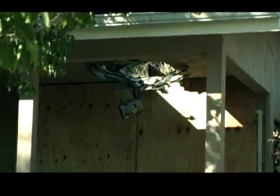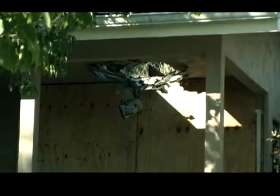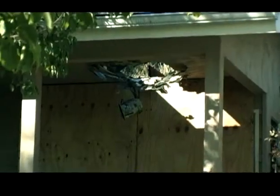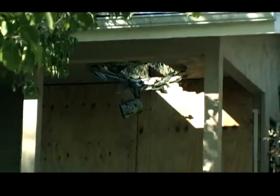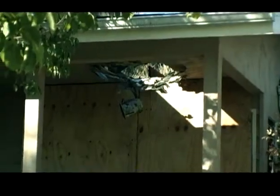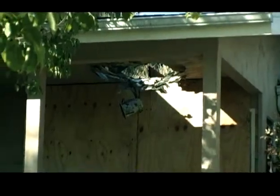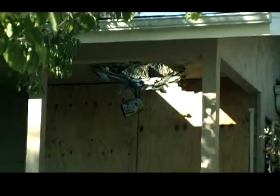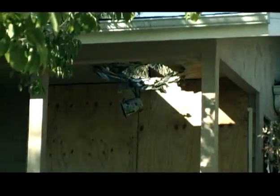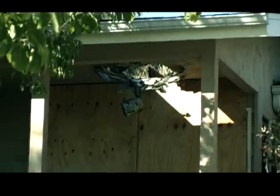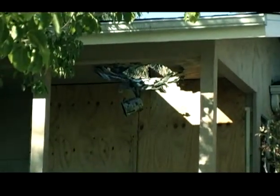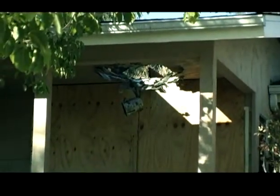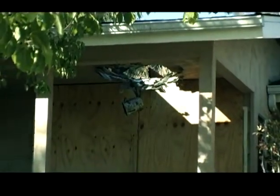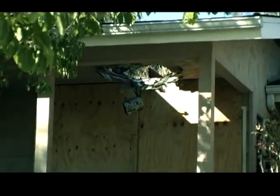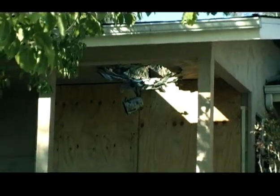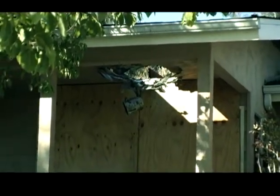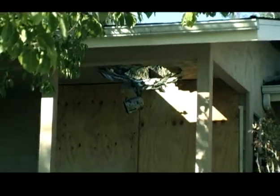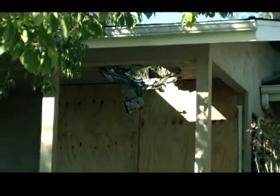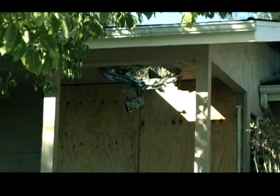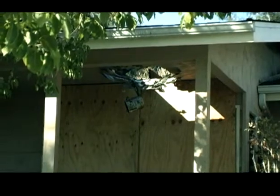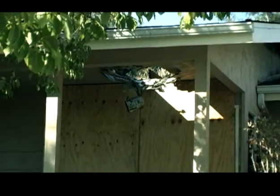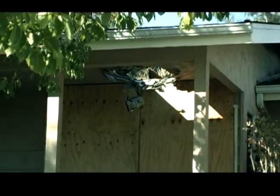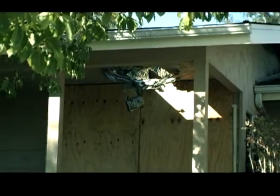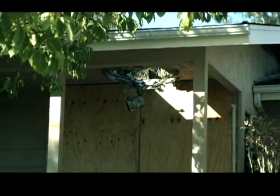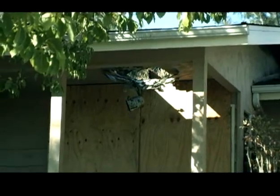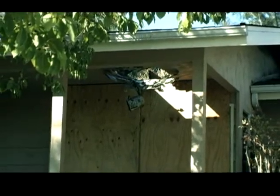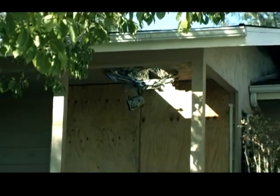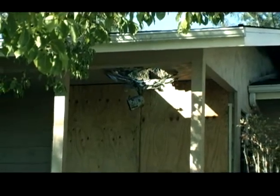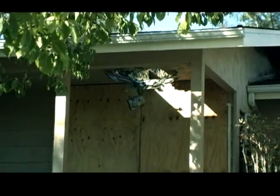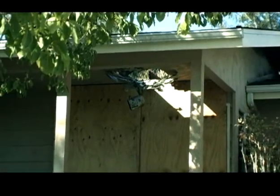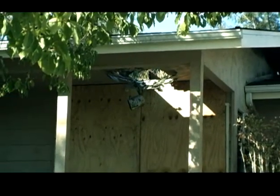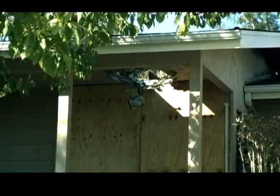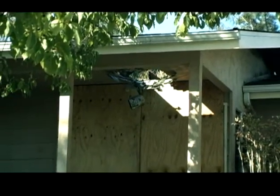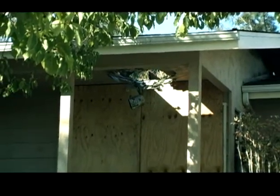be able to accept help when we need it and to ask for it.